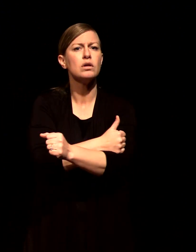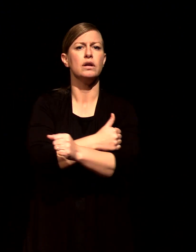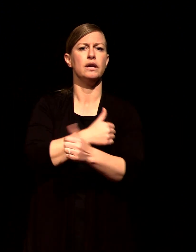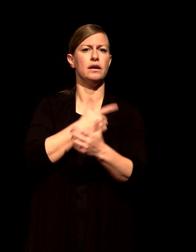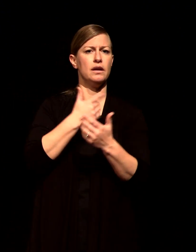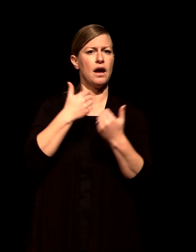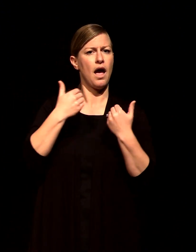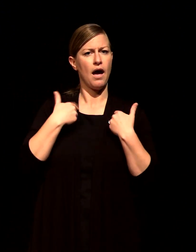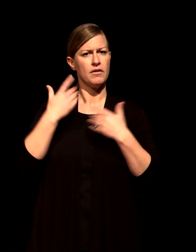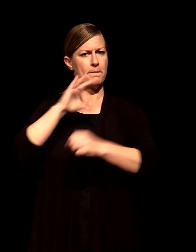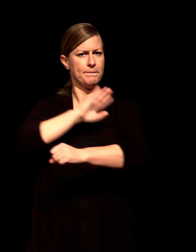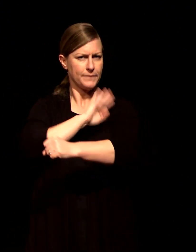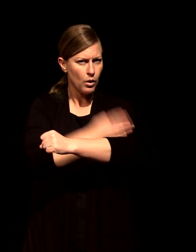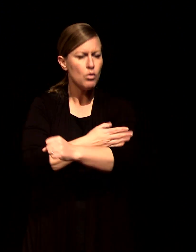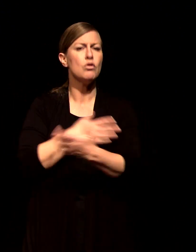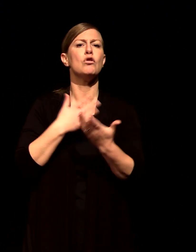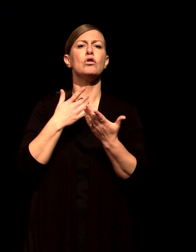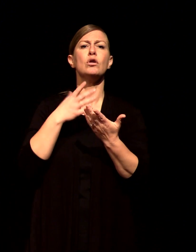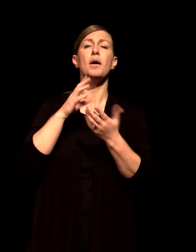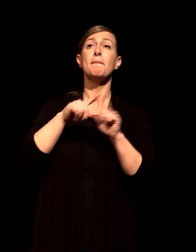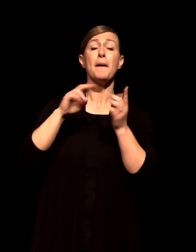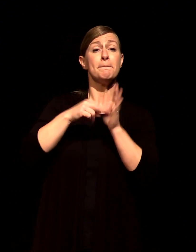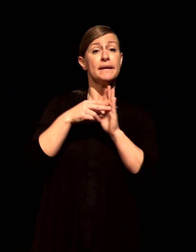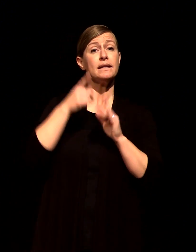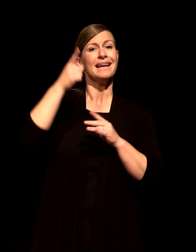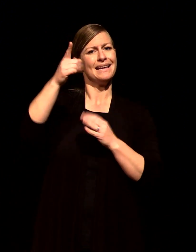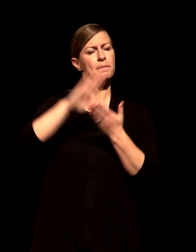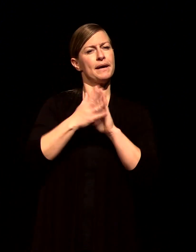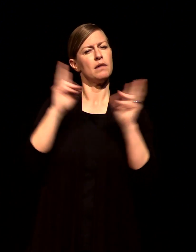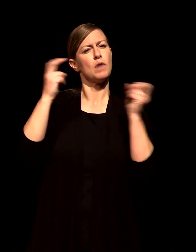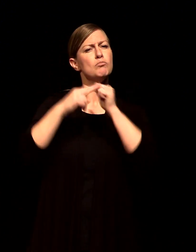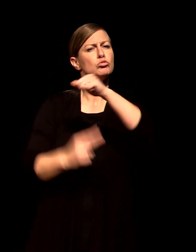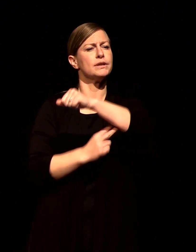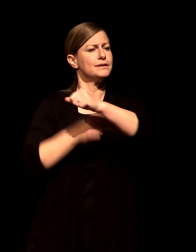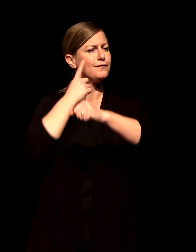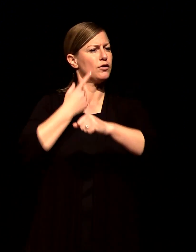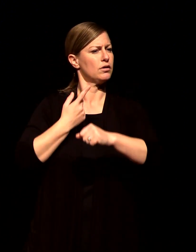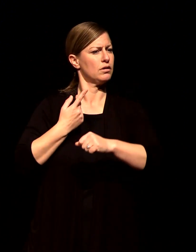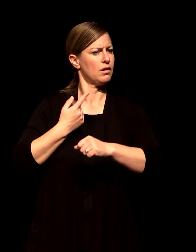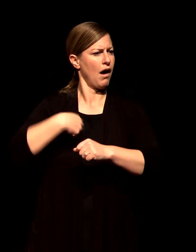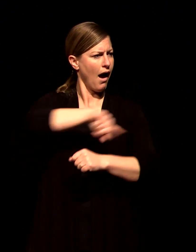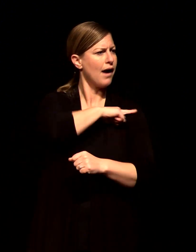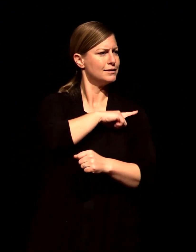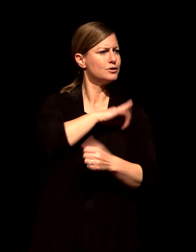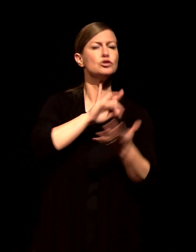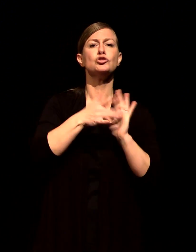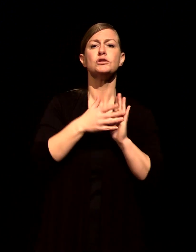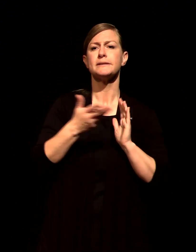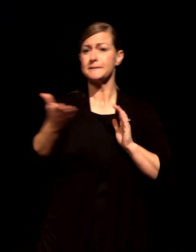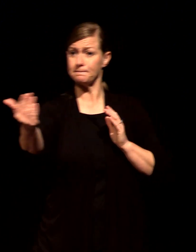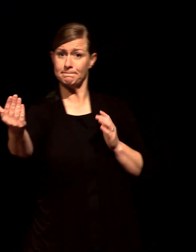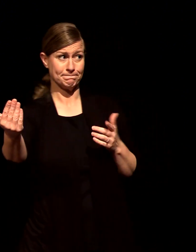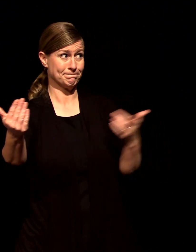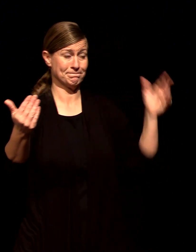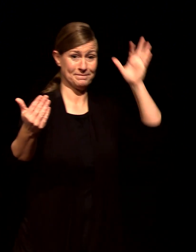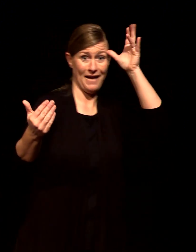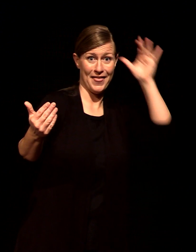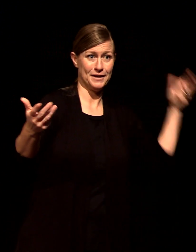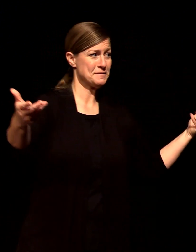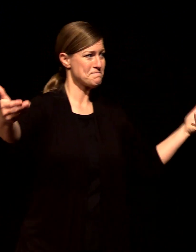into right relationship with the father and so Jesus as the high priest gave his life as